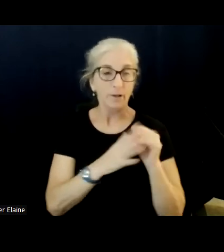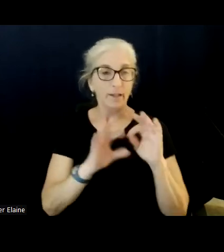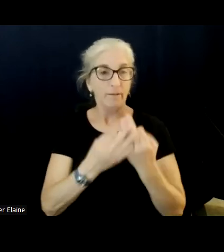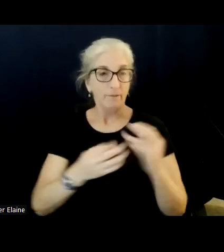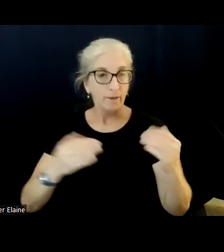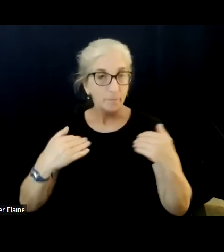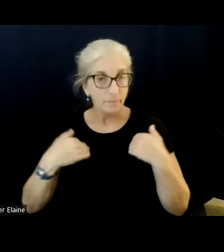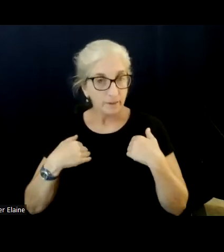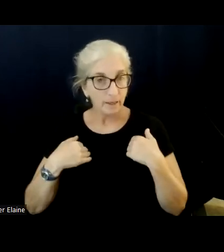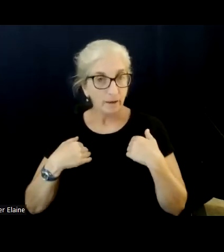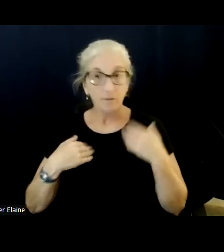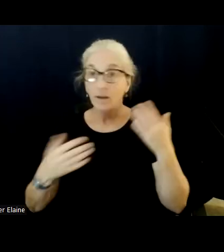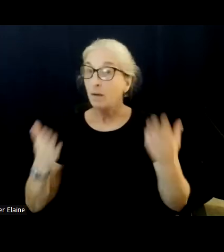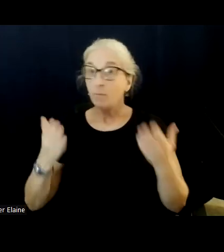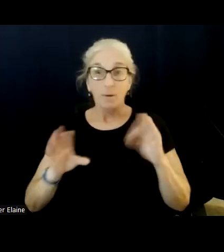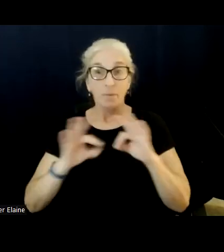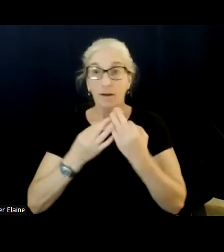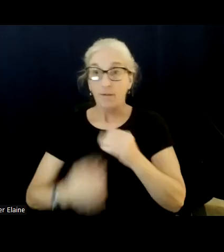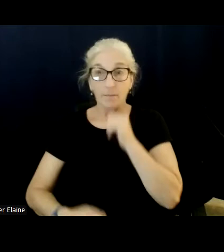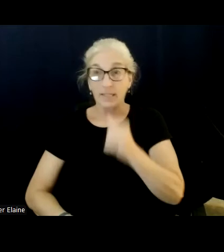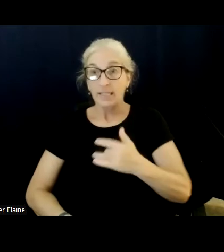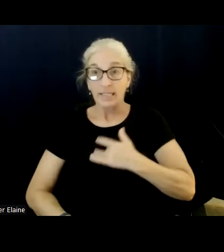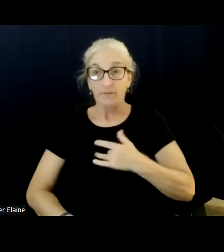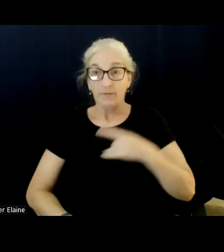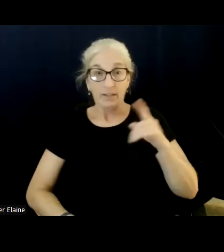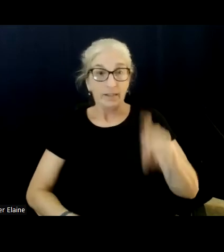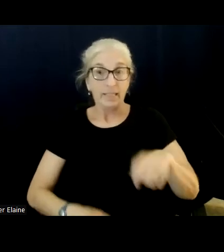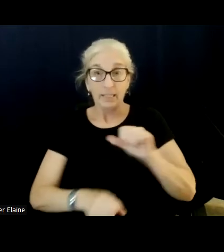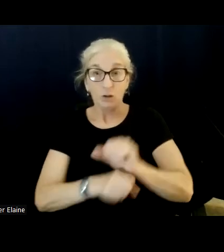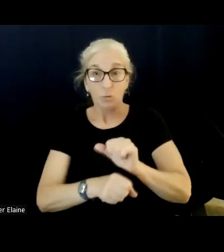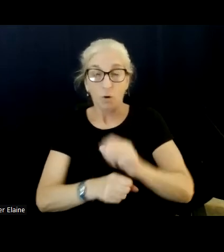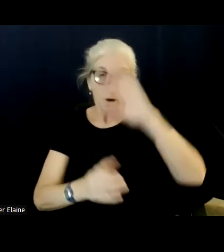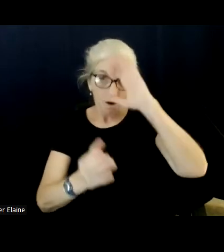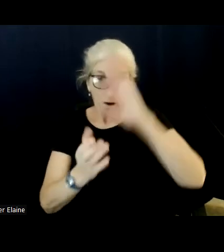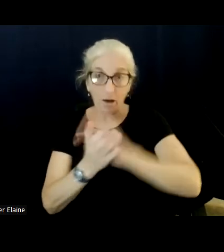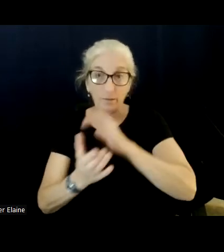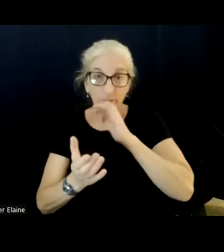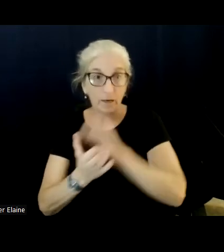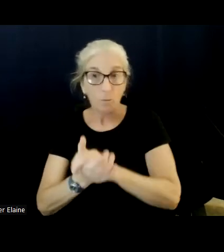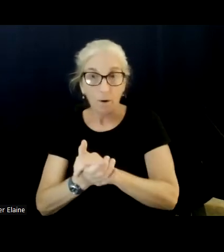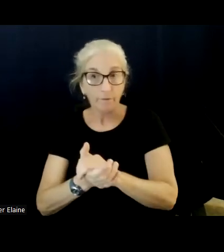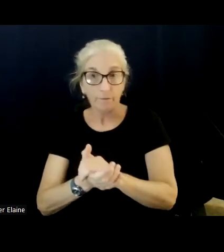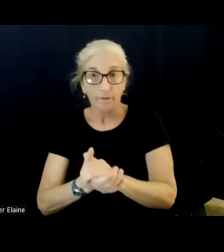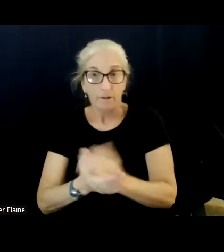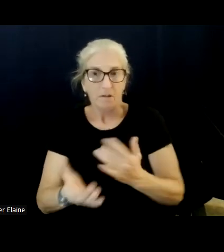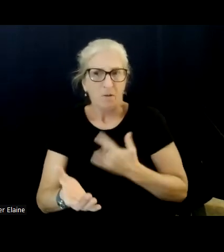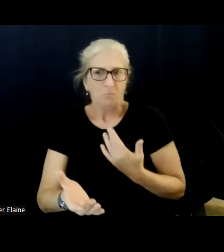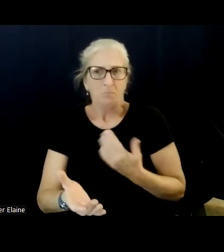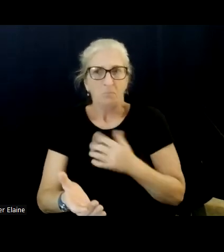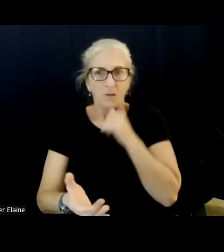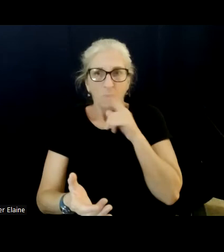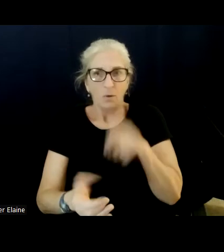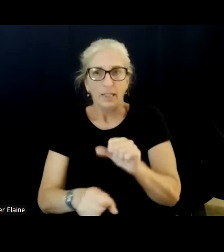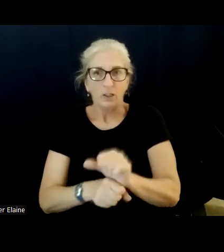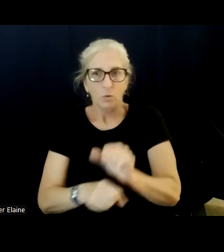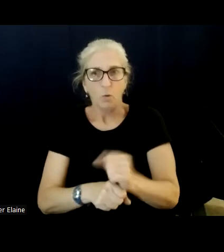they didn't feel the need to work, both, you know, a wife and husband feel the need to work all the time, work two jobs and